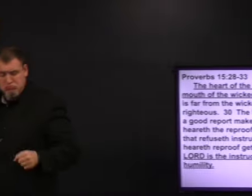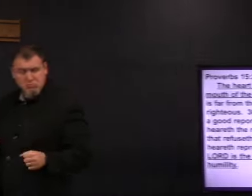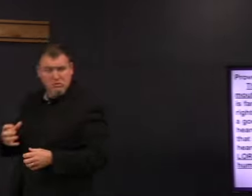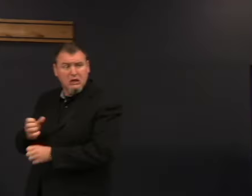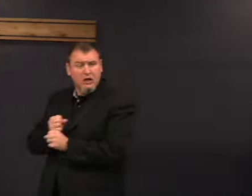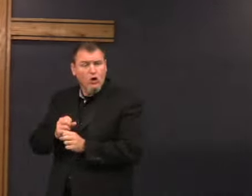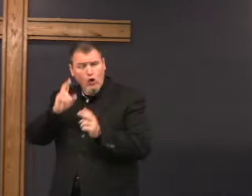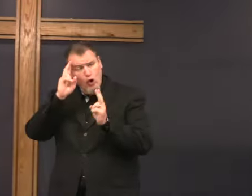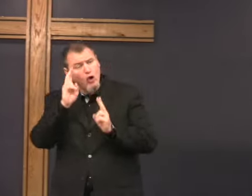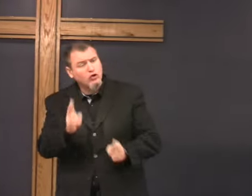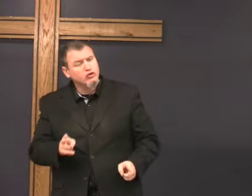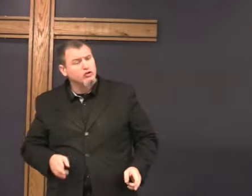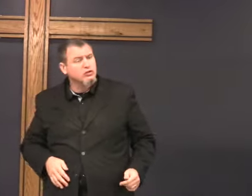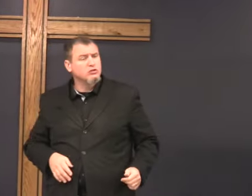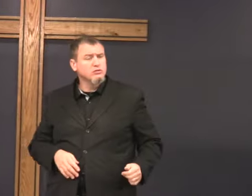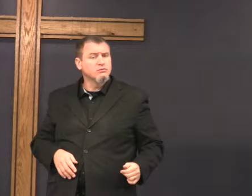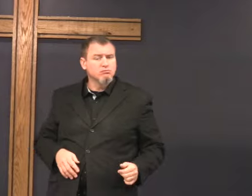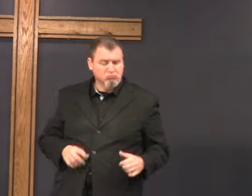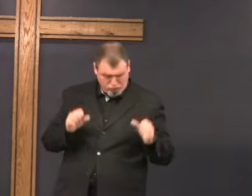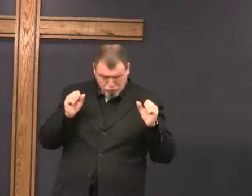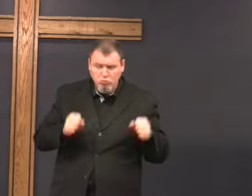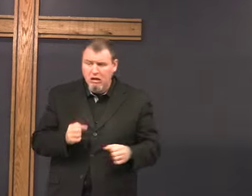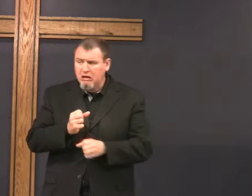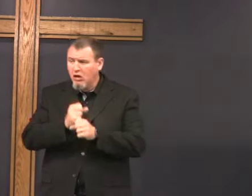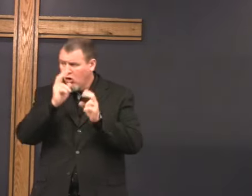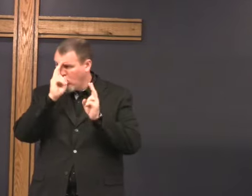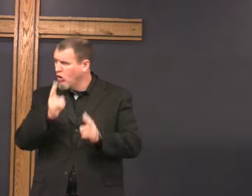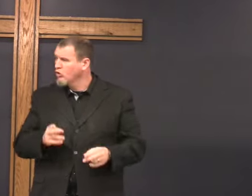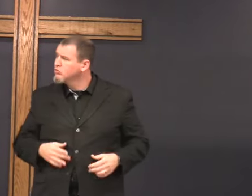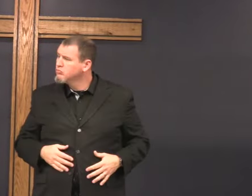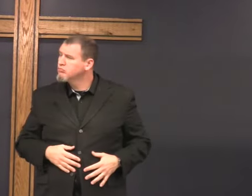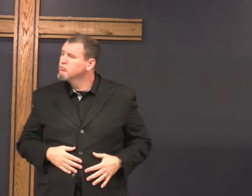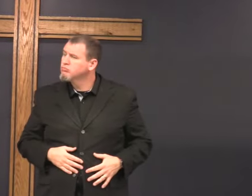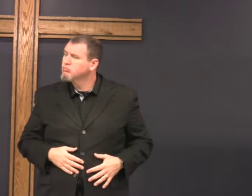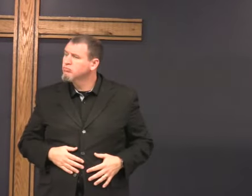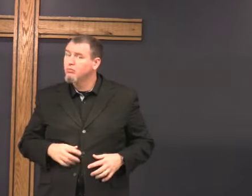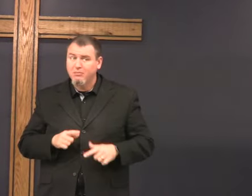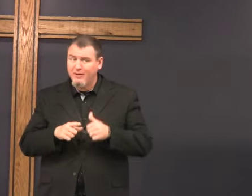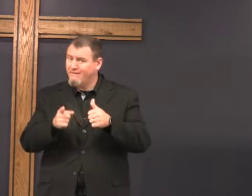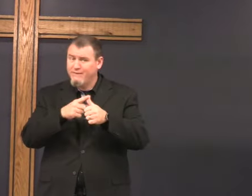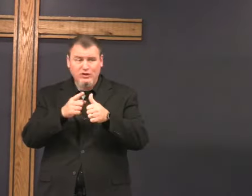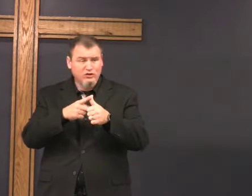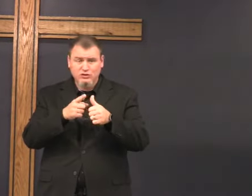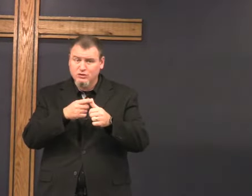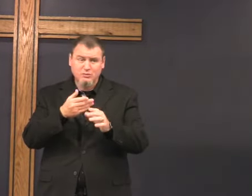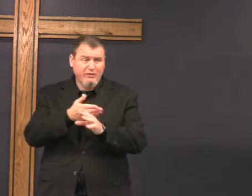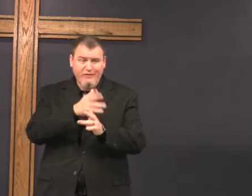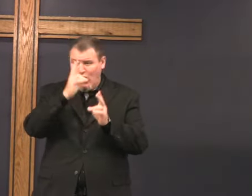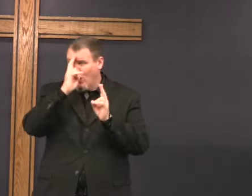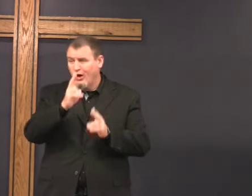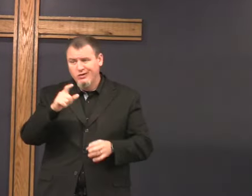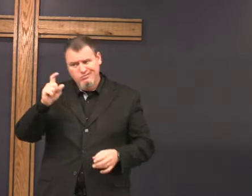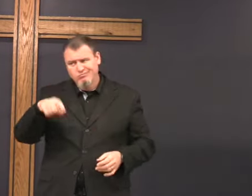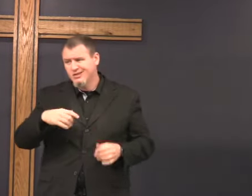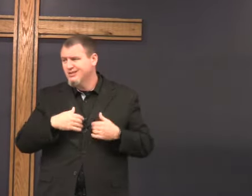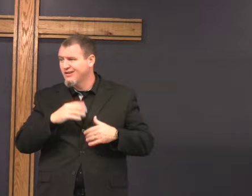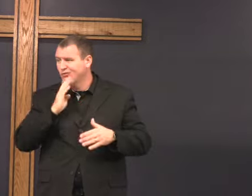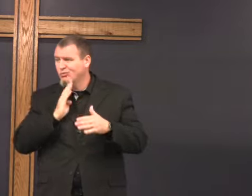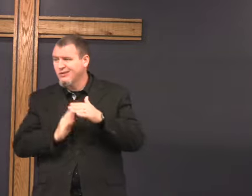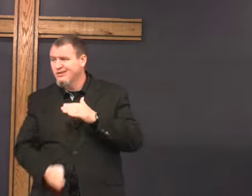before we can get honor, we have